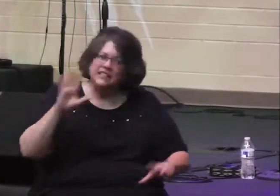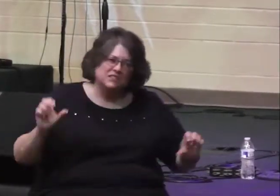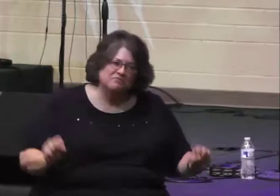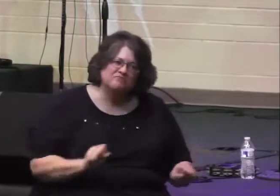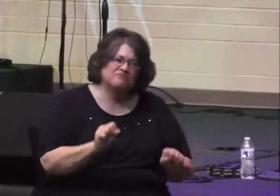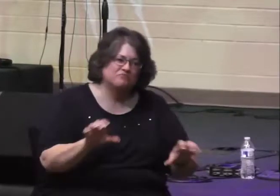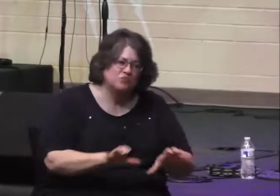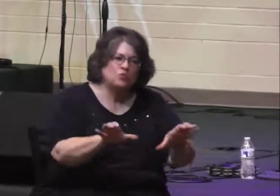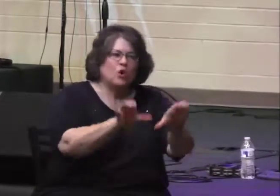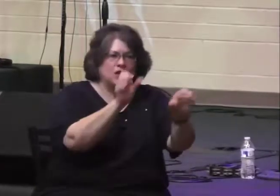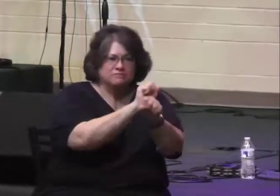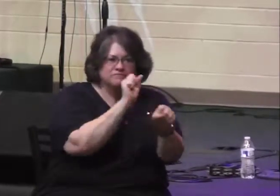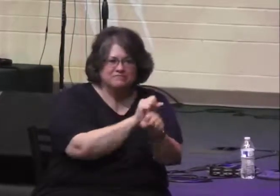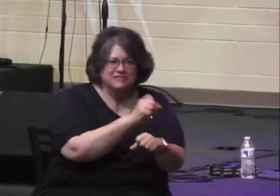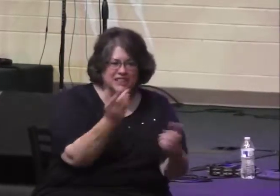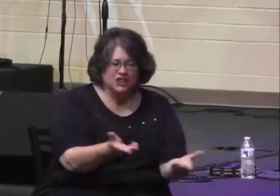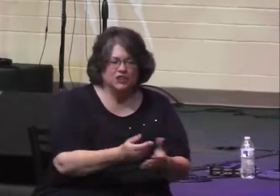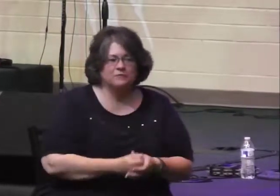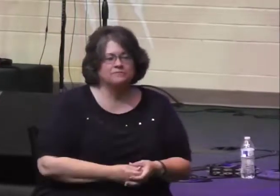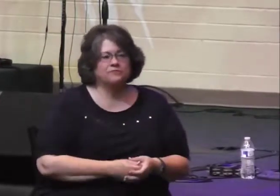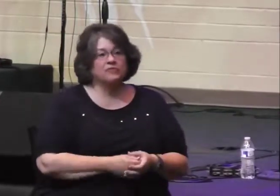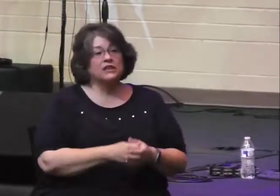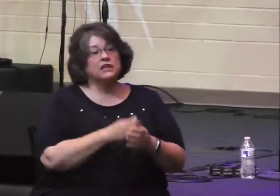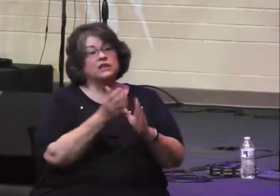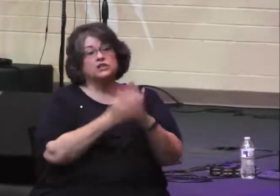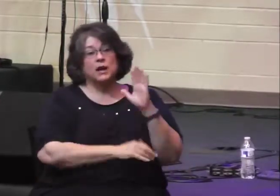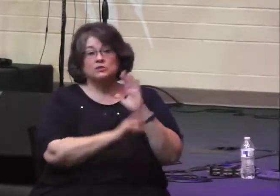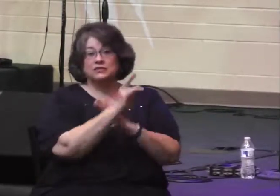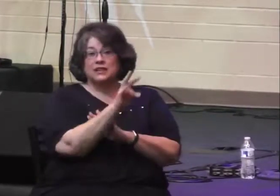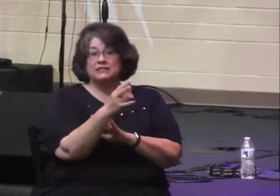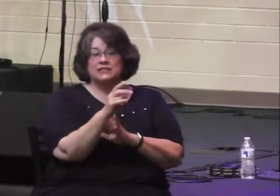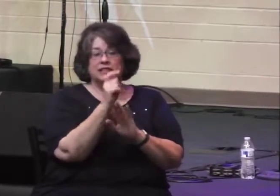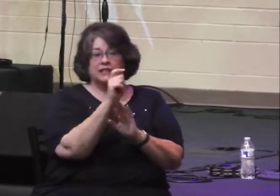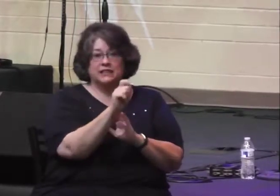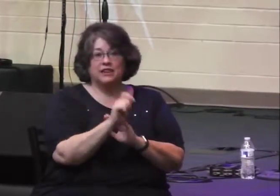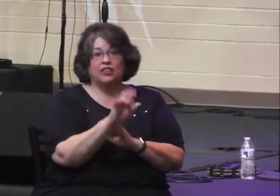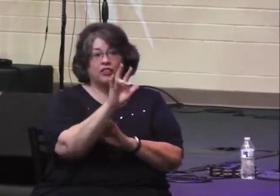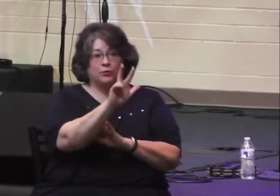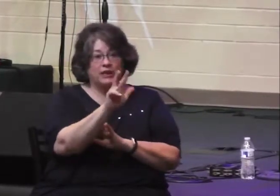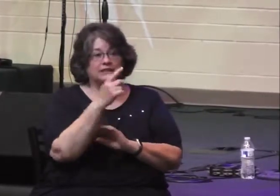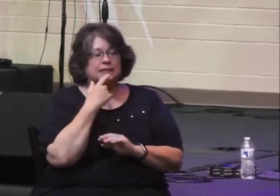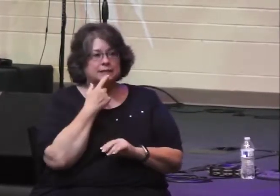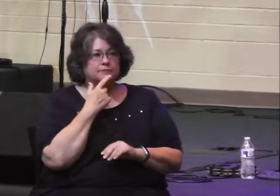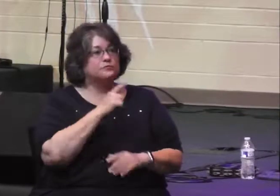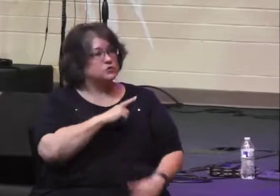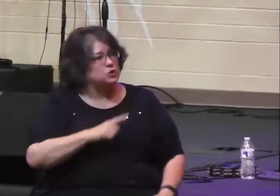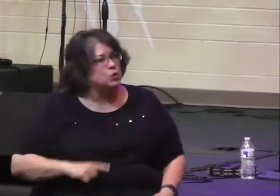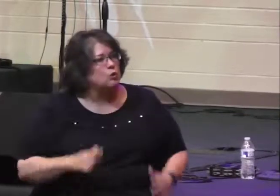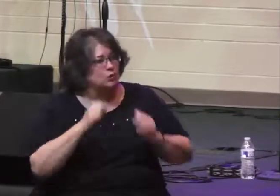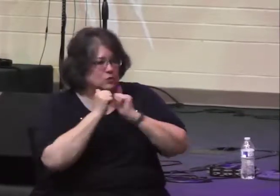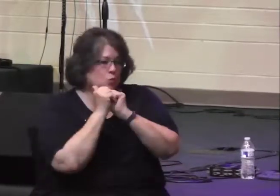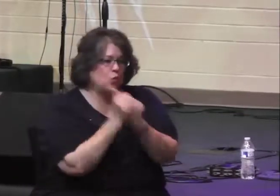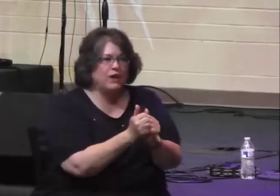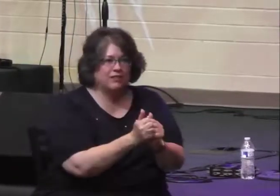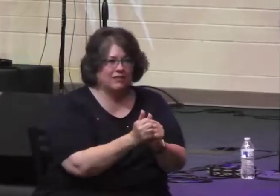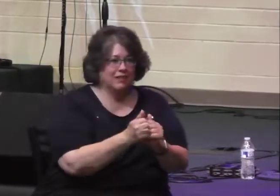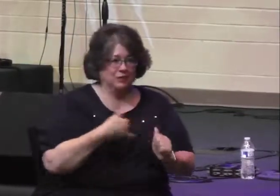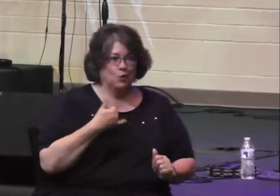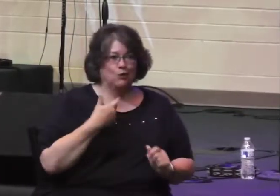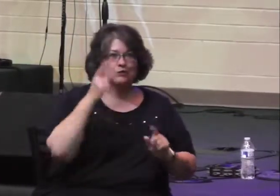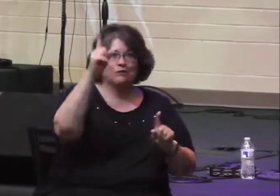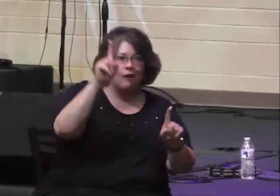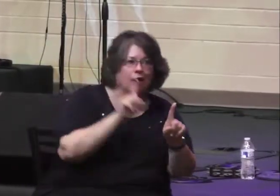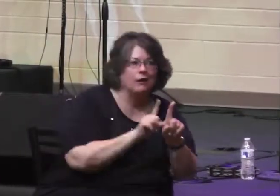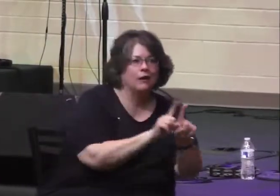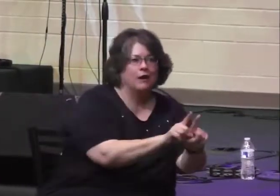is at work. Look at how this is portrayed through some verses in chapter 17. It says this, verse 3, the Lord was with